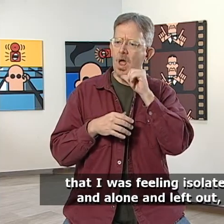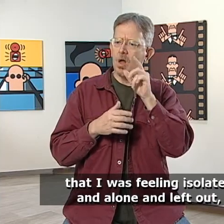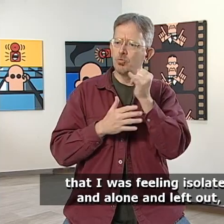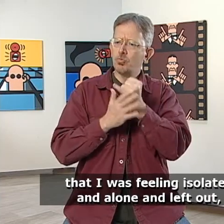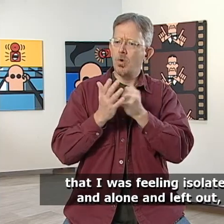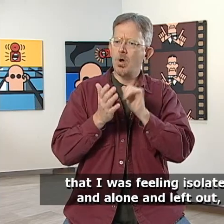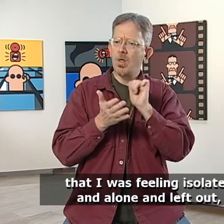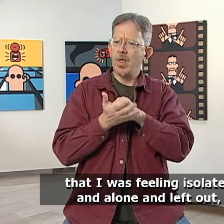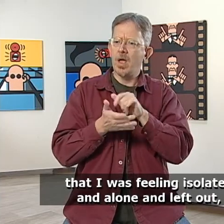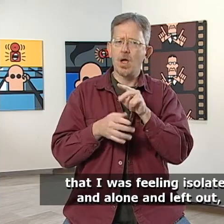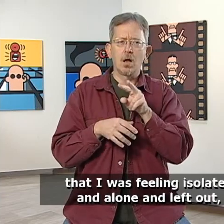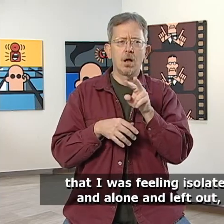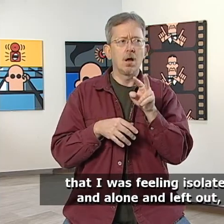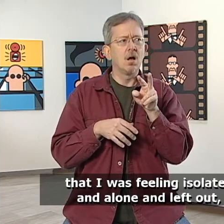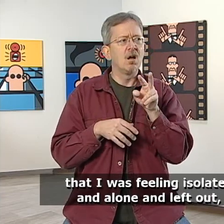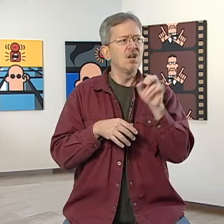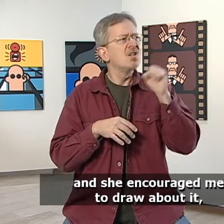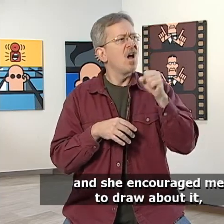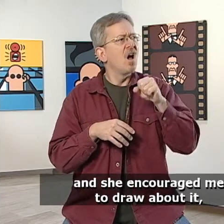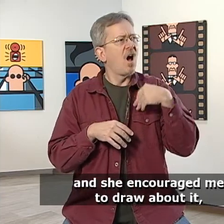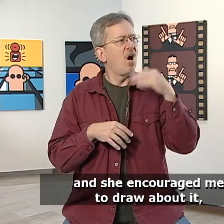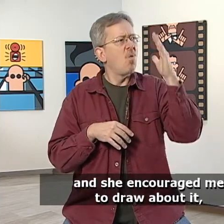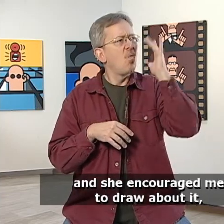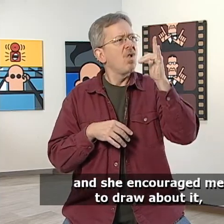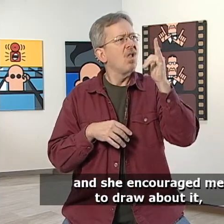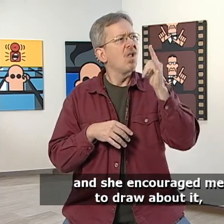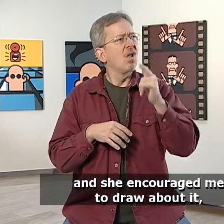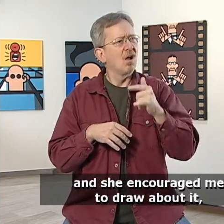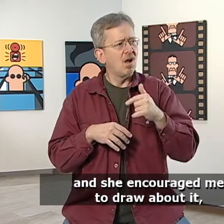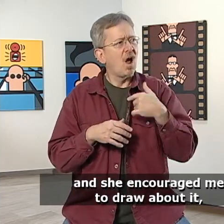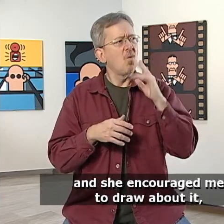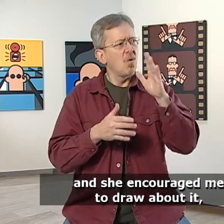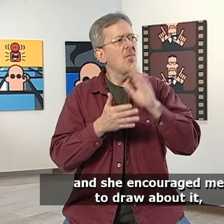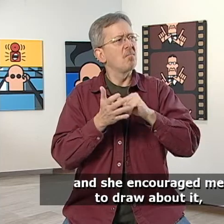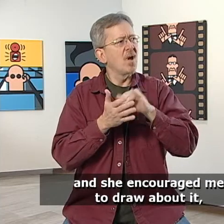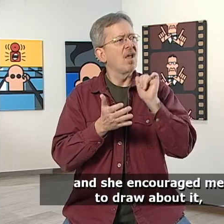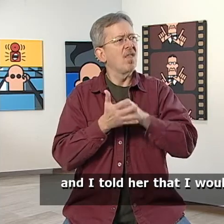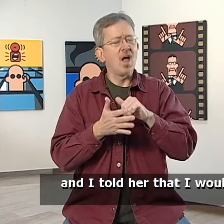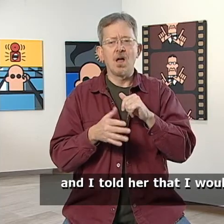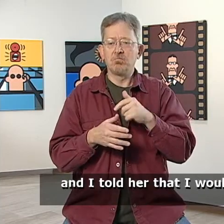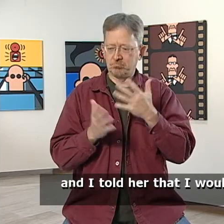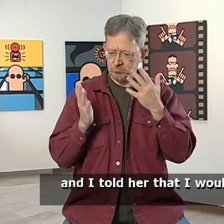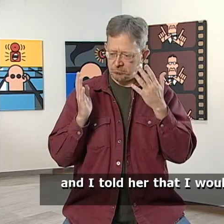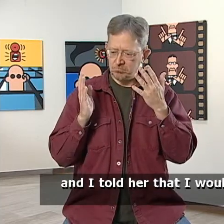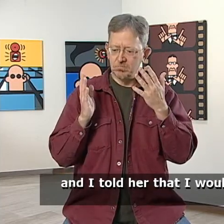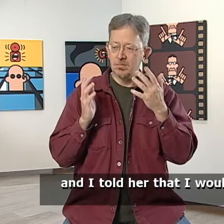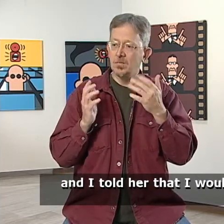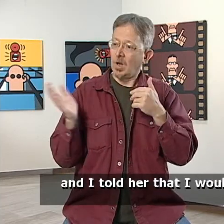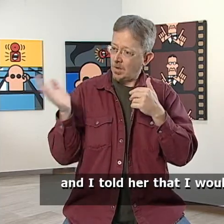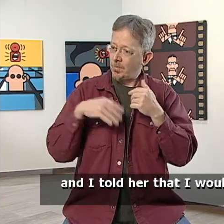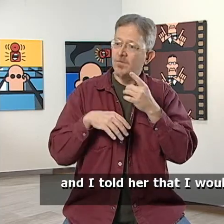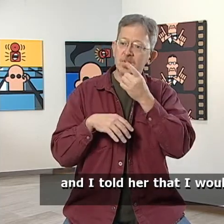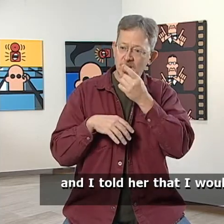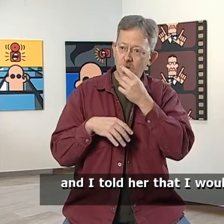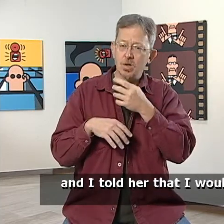and alone and left out. And she encouraged me to draw about it. And I told her that I would.